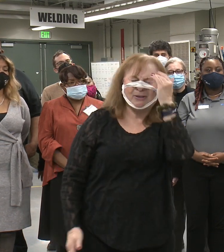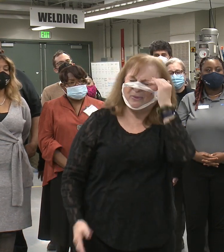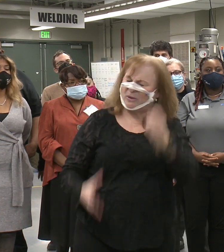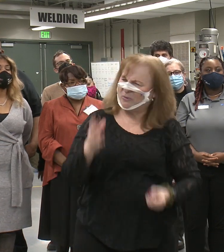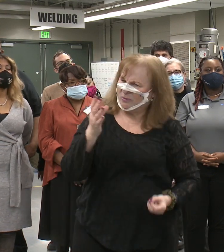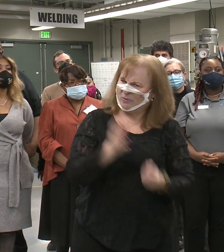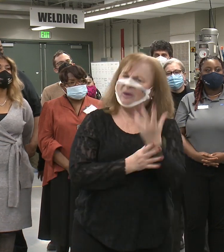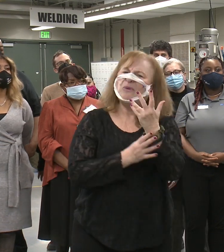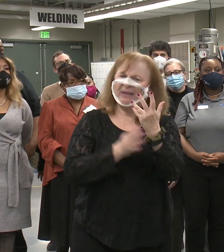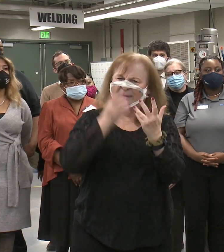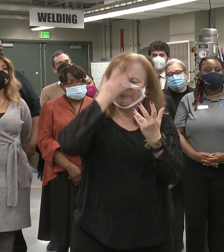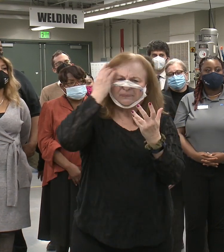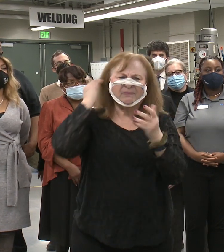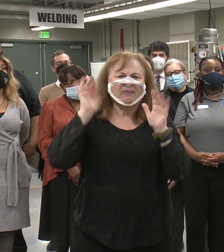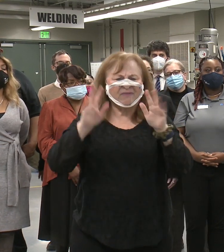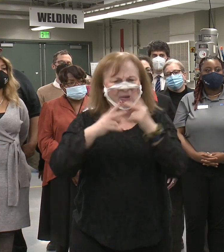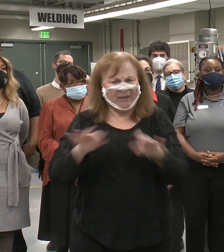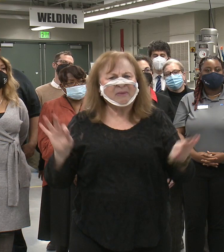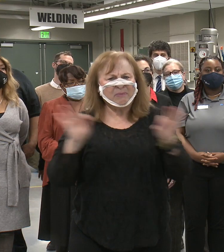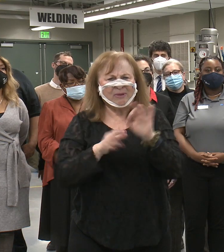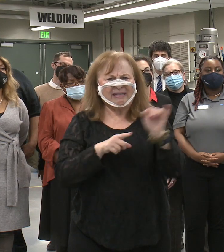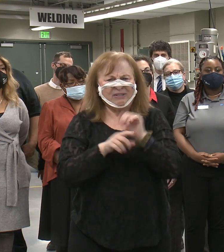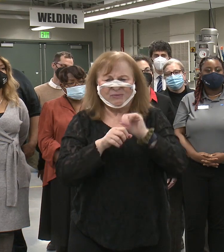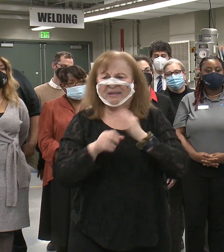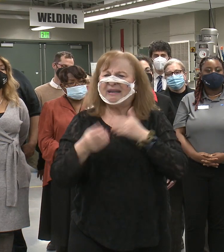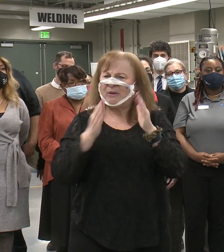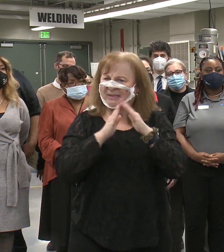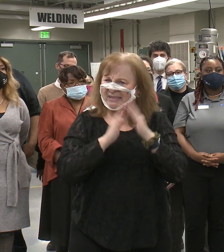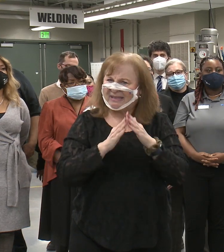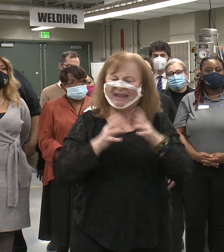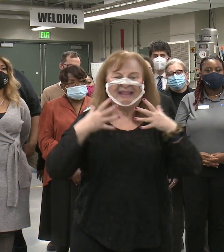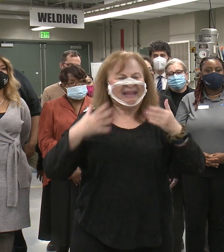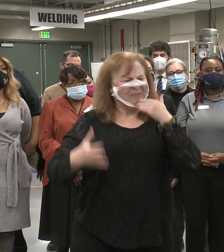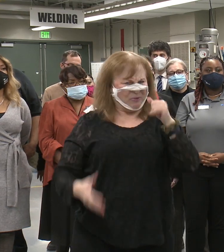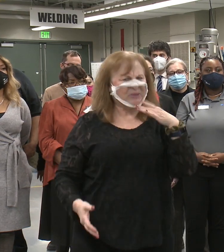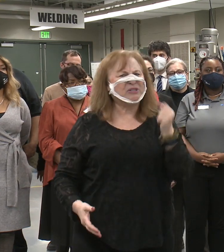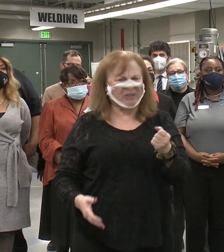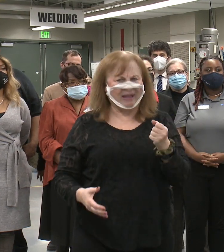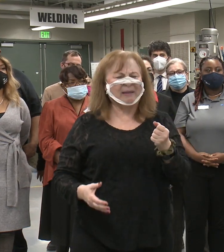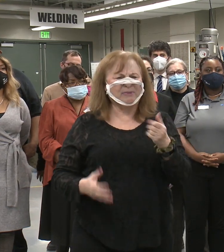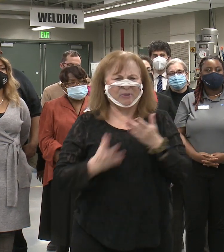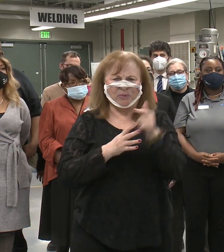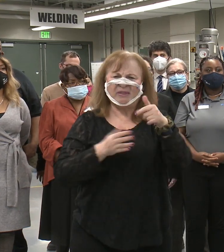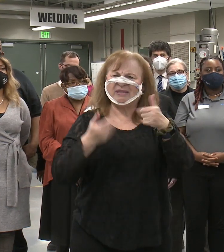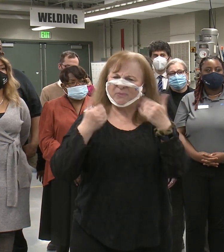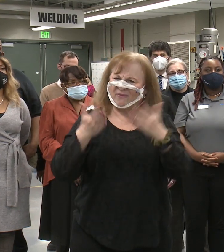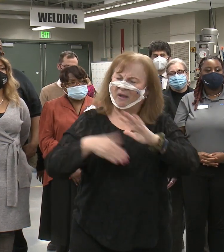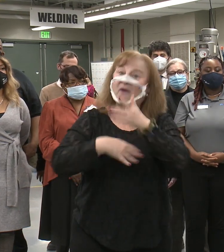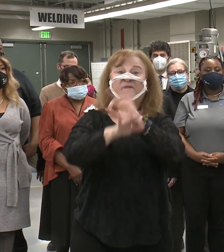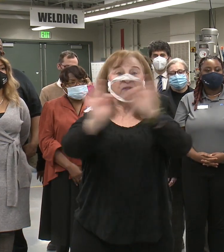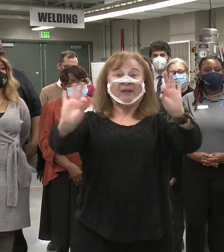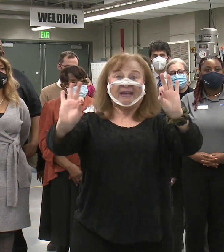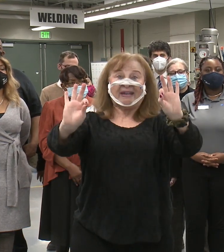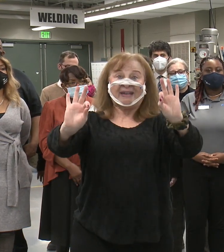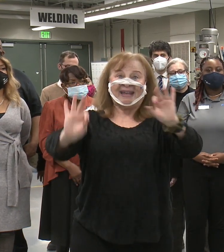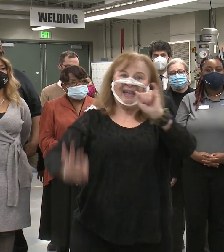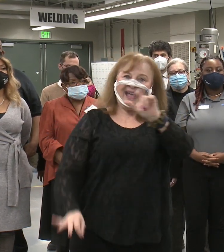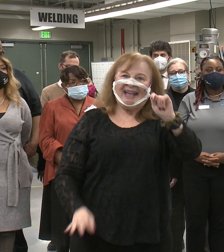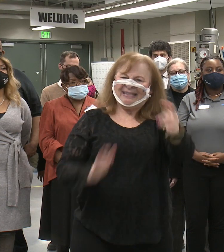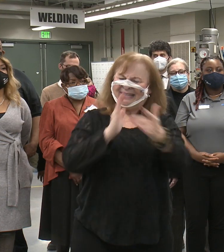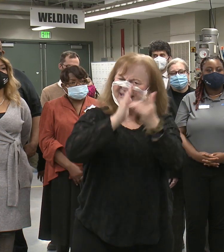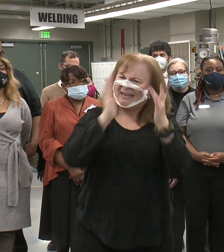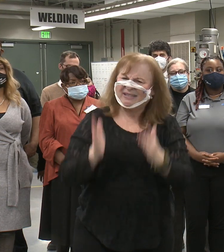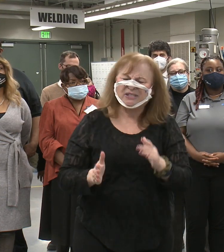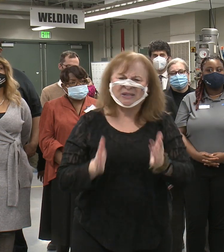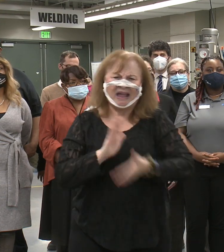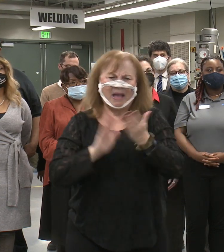a growing and incredibly important industry in our city. Lots of good jobs through these providers, all free. IT technician,